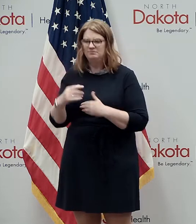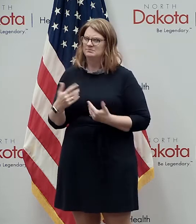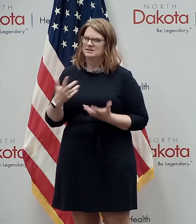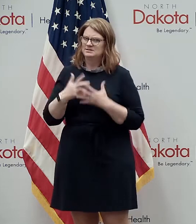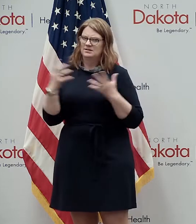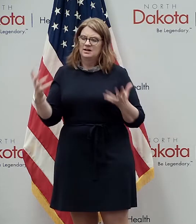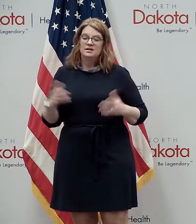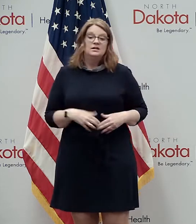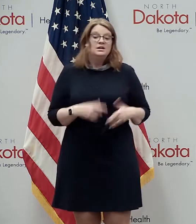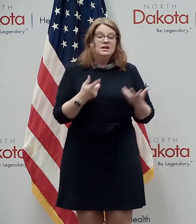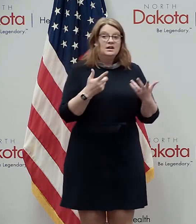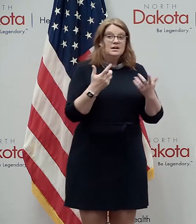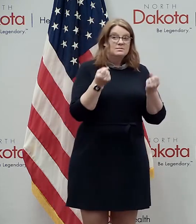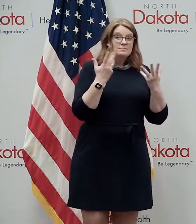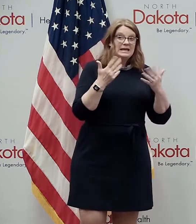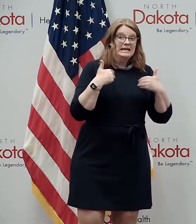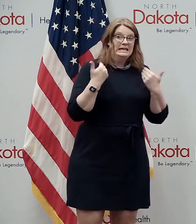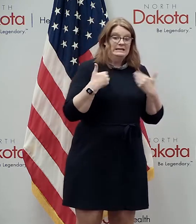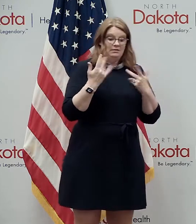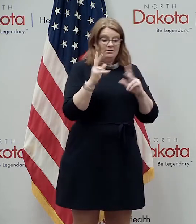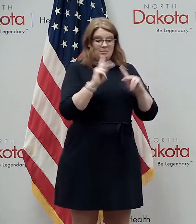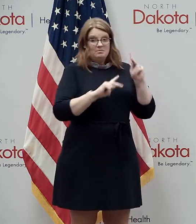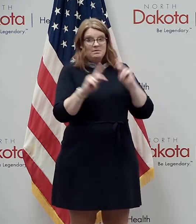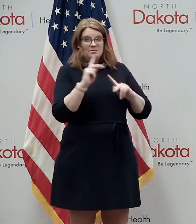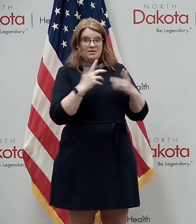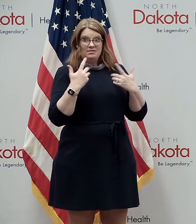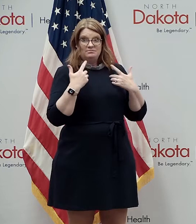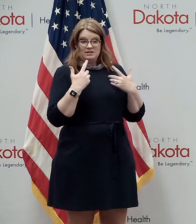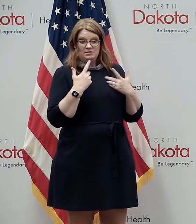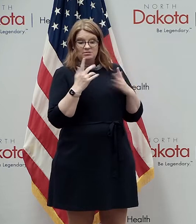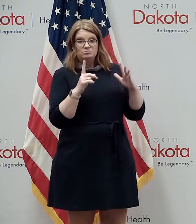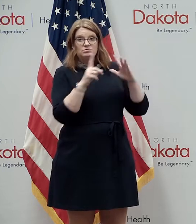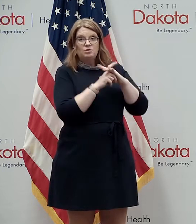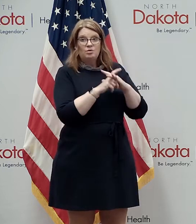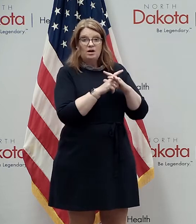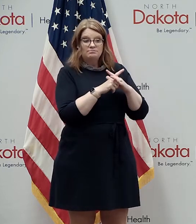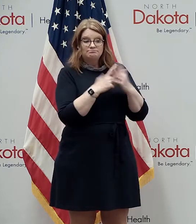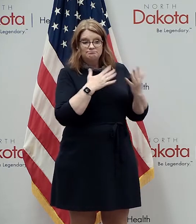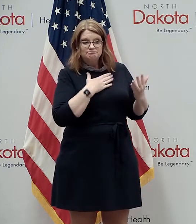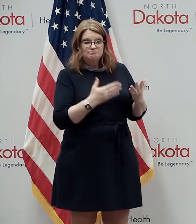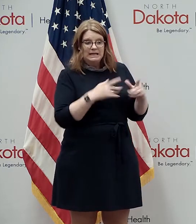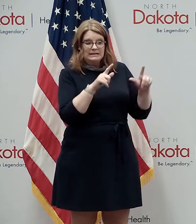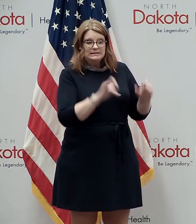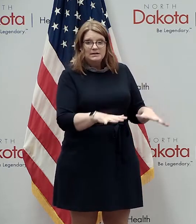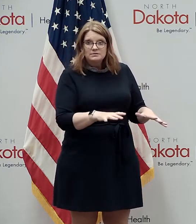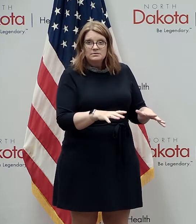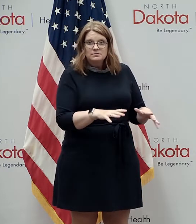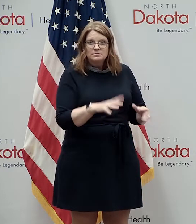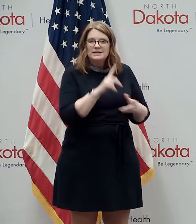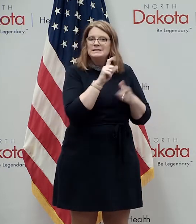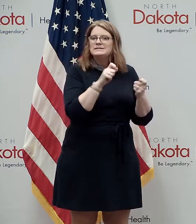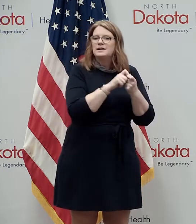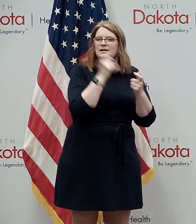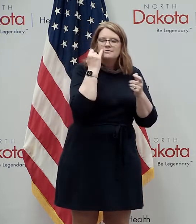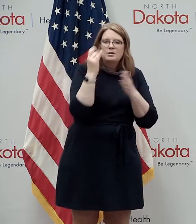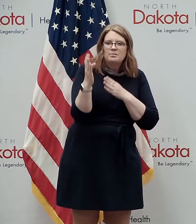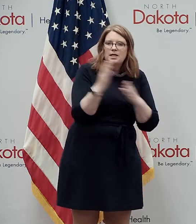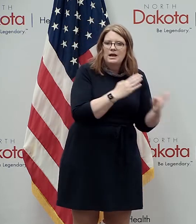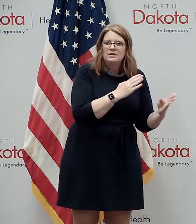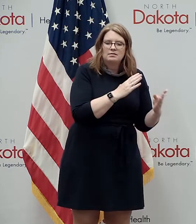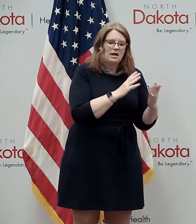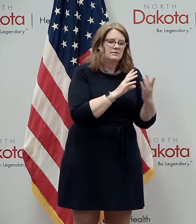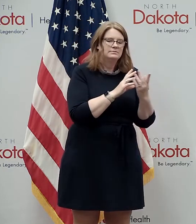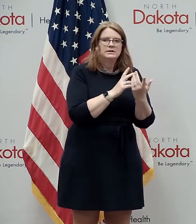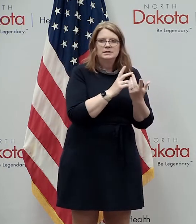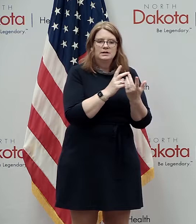of younger healthy people came in the past week to get tested and particularly if you're planning on having close contact